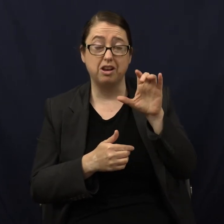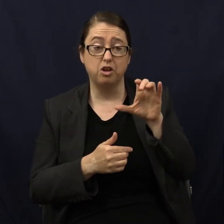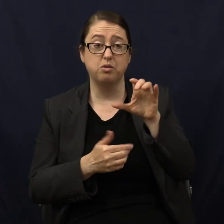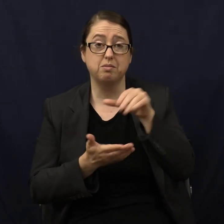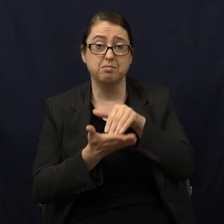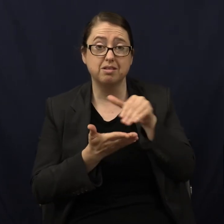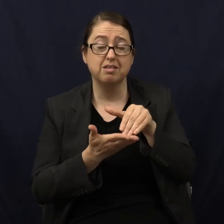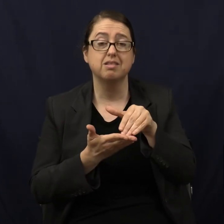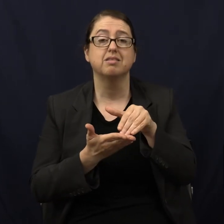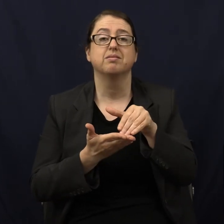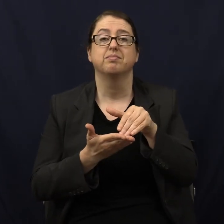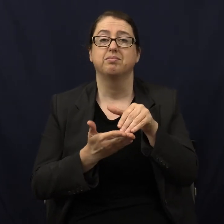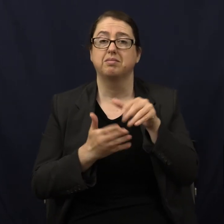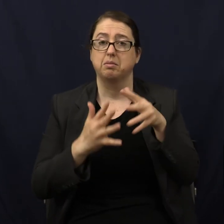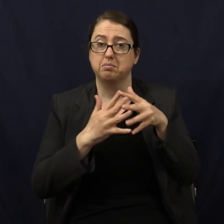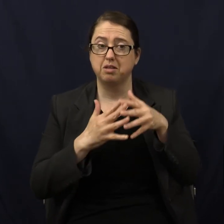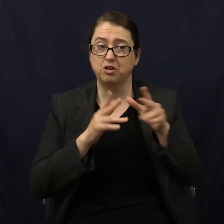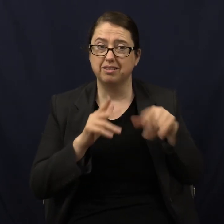have gallstones?